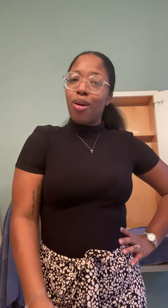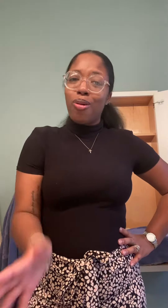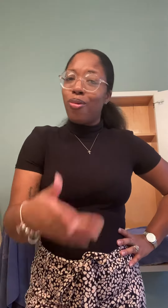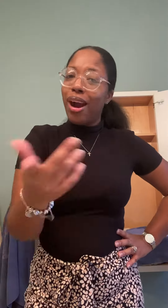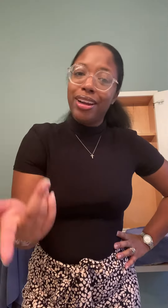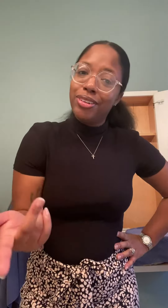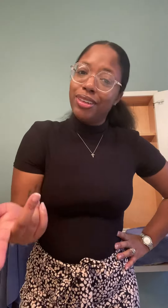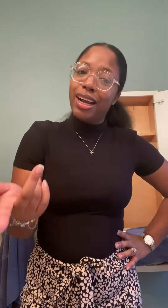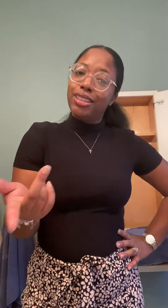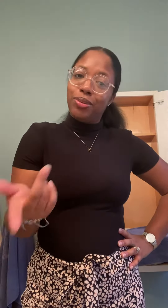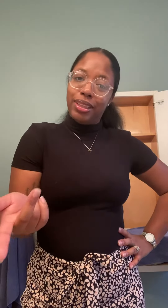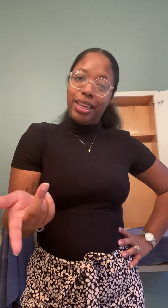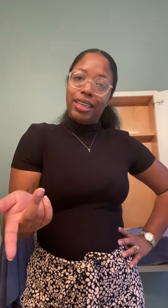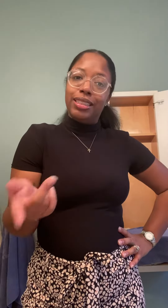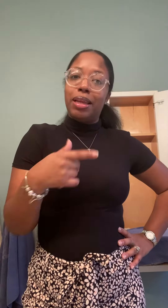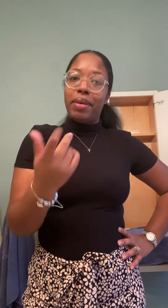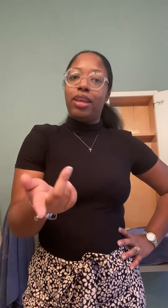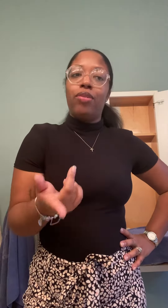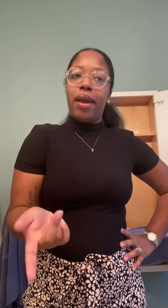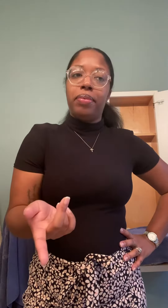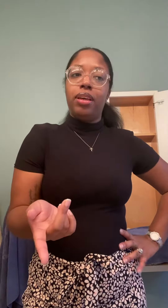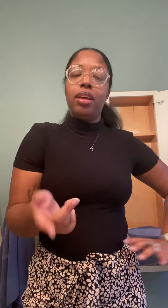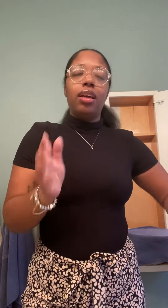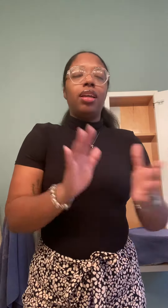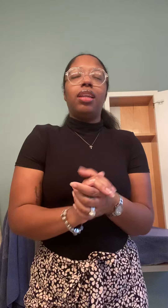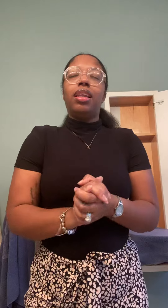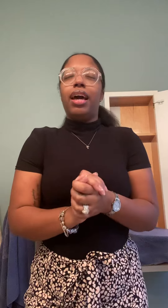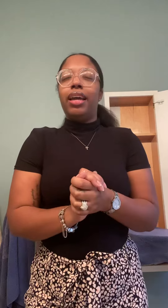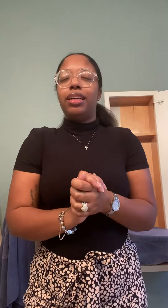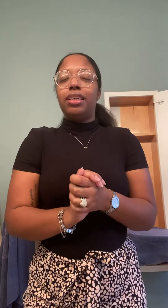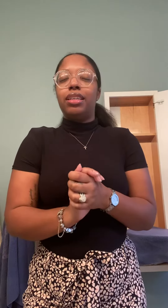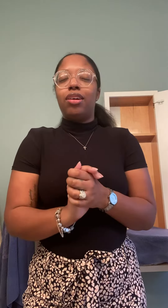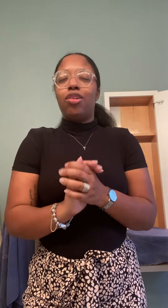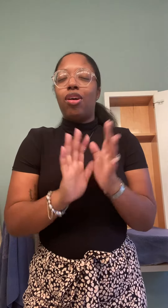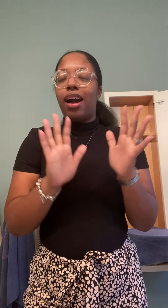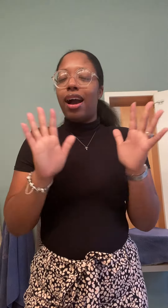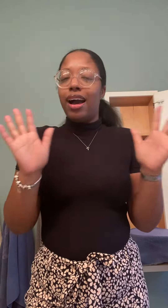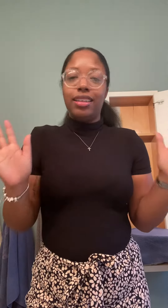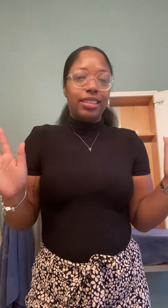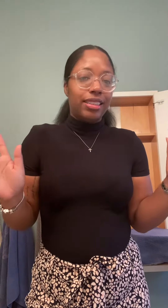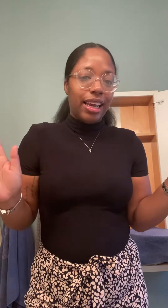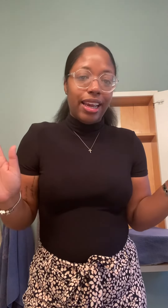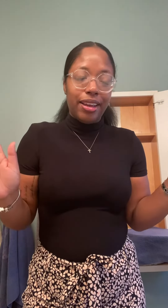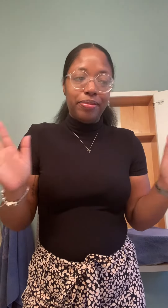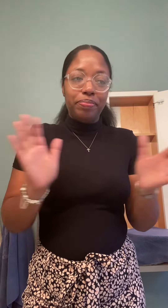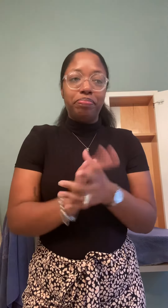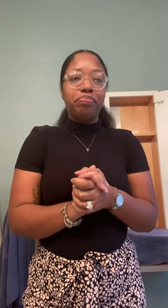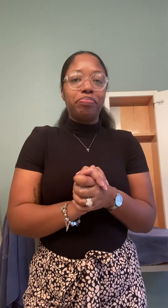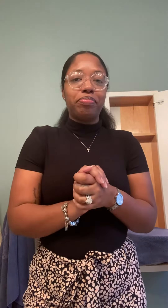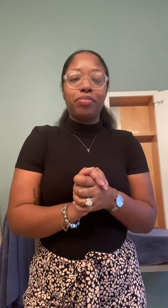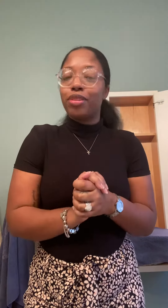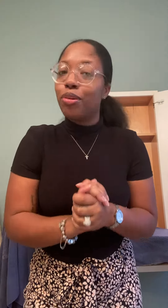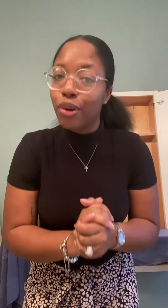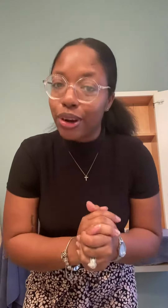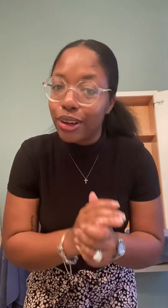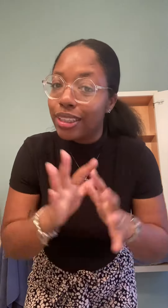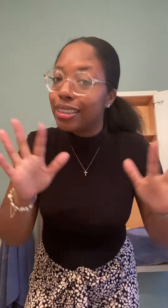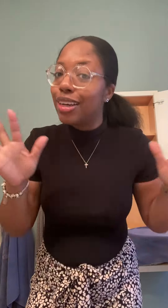Why are you not doing things that make you happy? Like, I understand the world is a